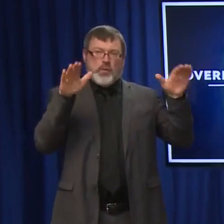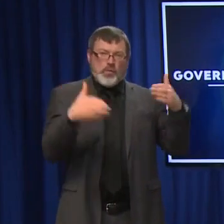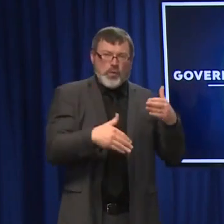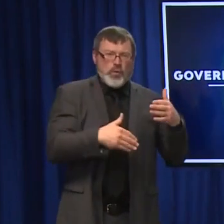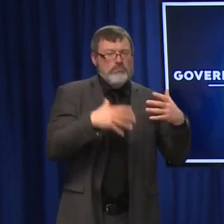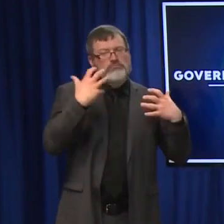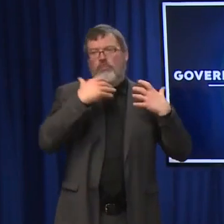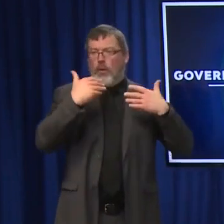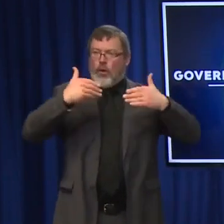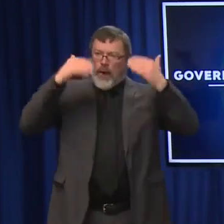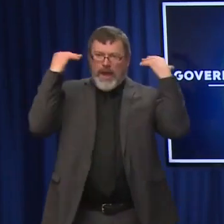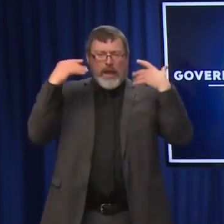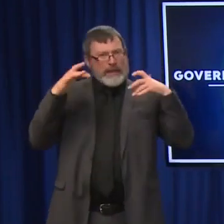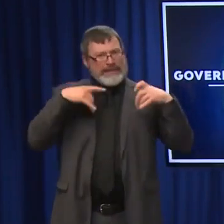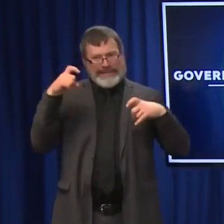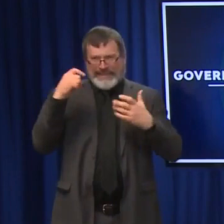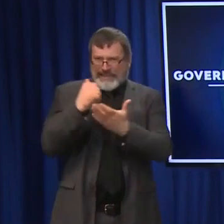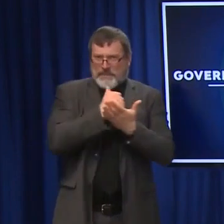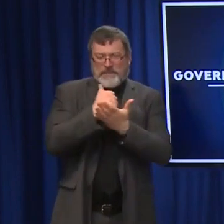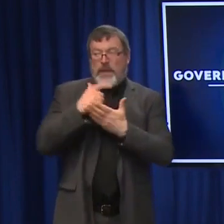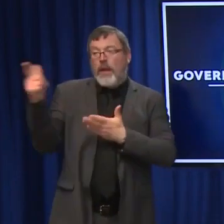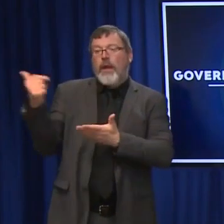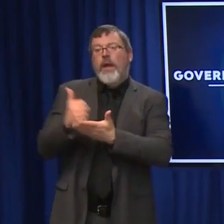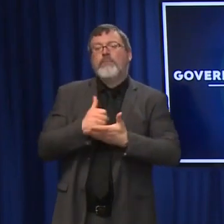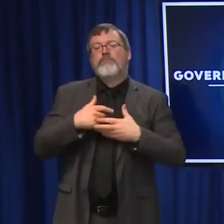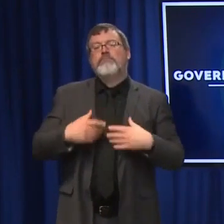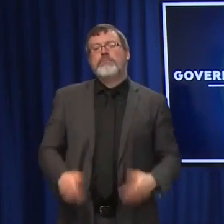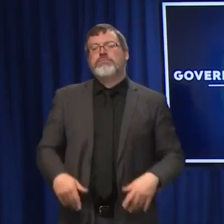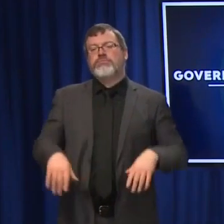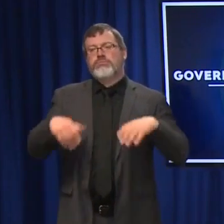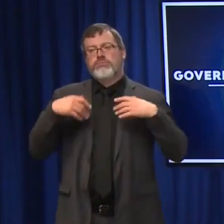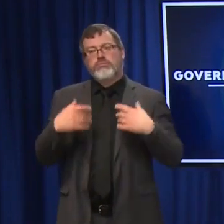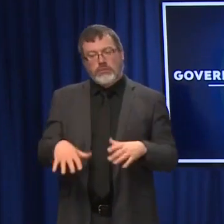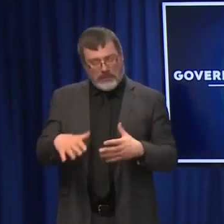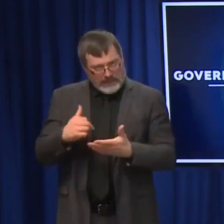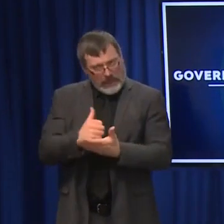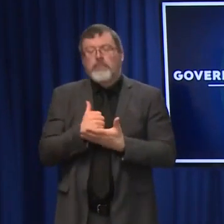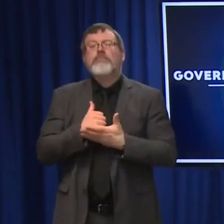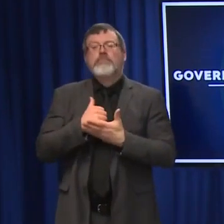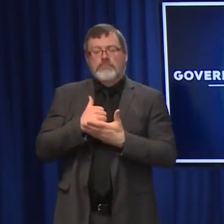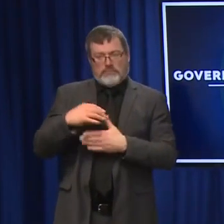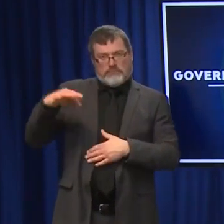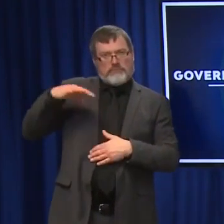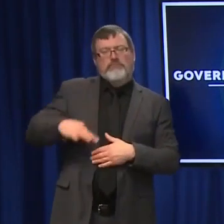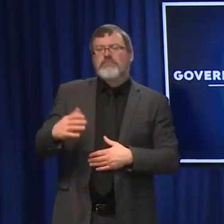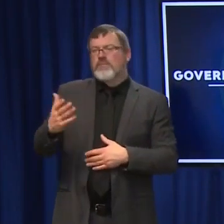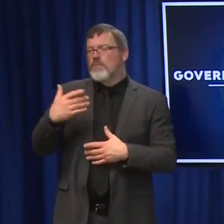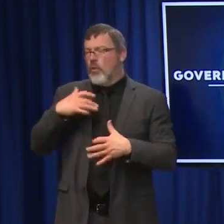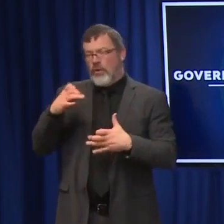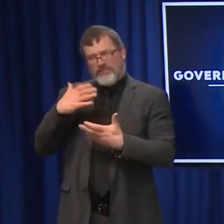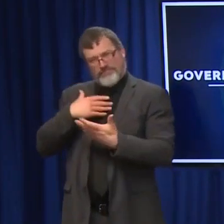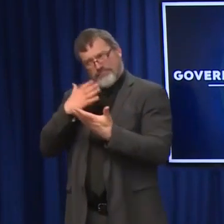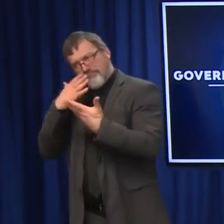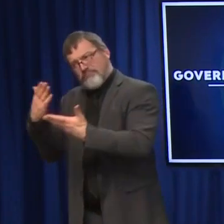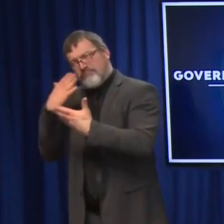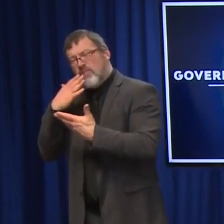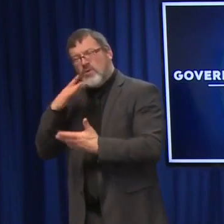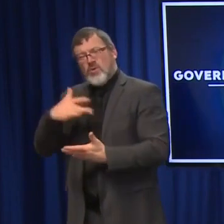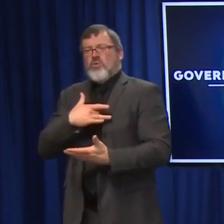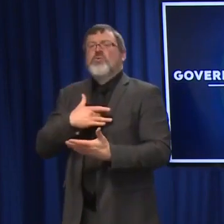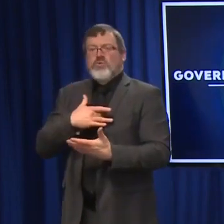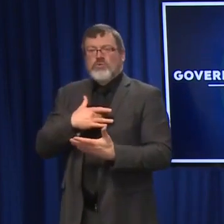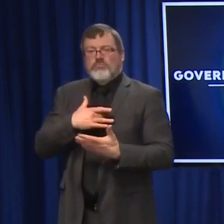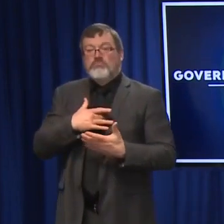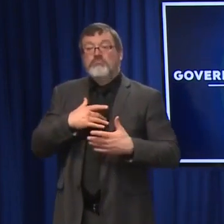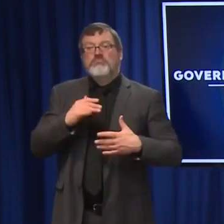flow of patients coming through. They've been very valuable, and they'll be on the ground for two weeks beyond, so probably about another three weeks